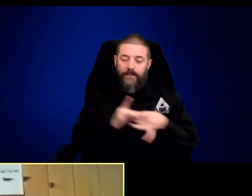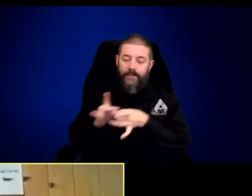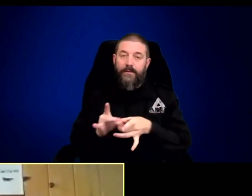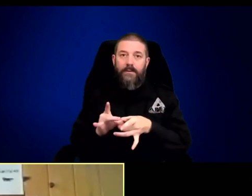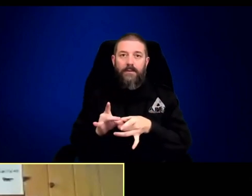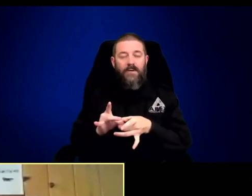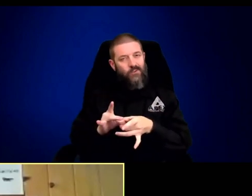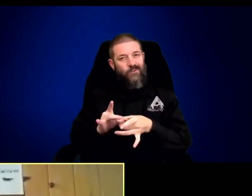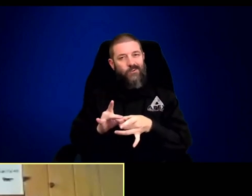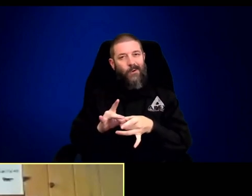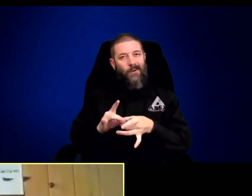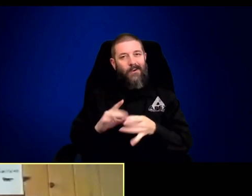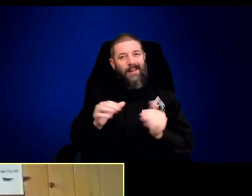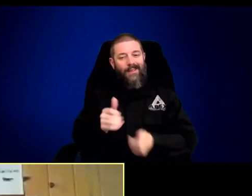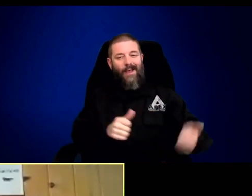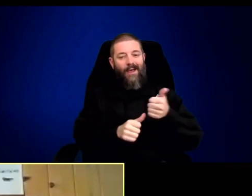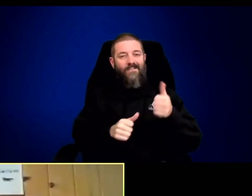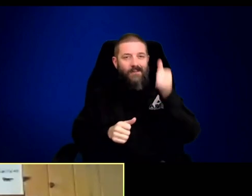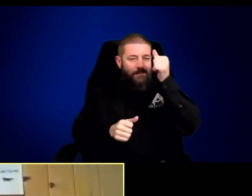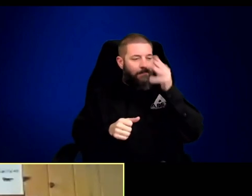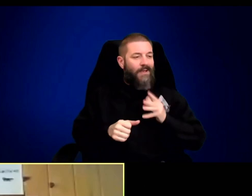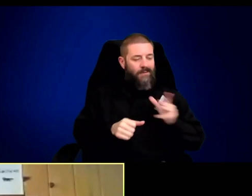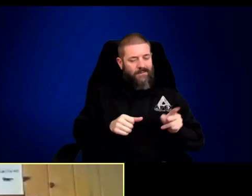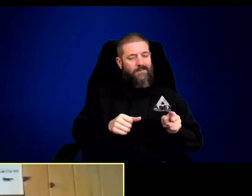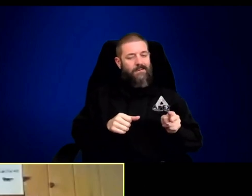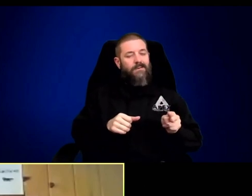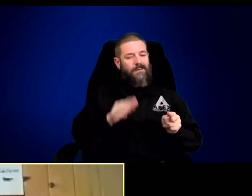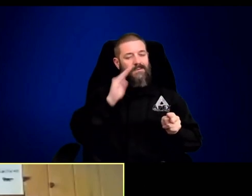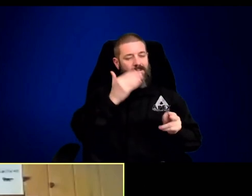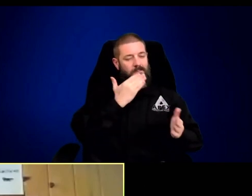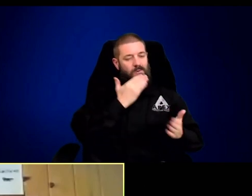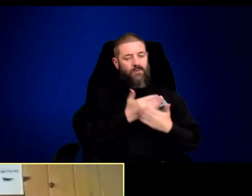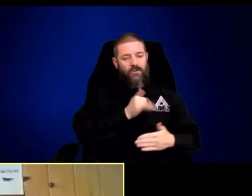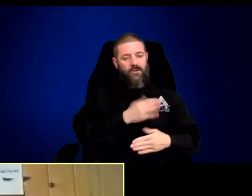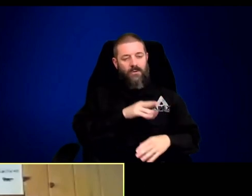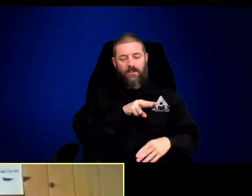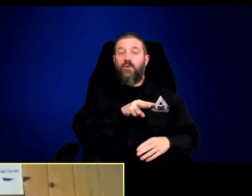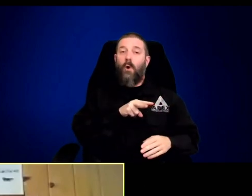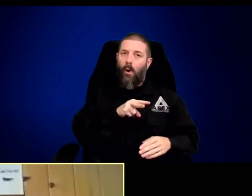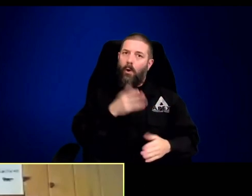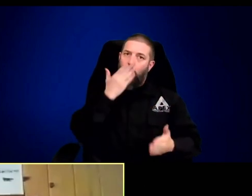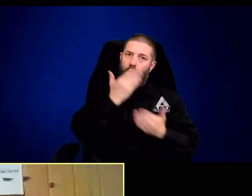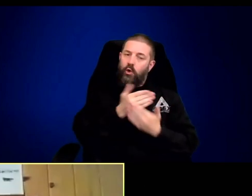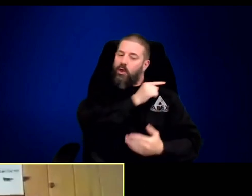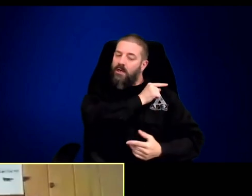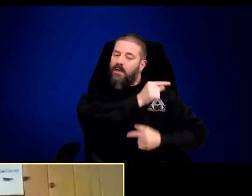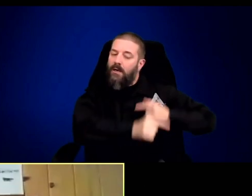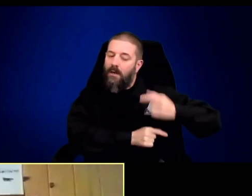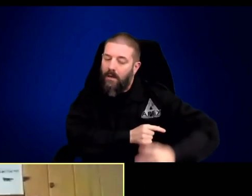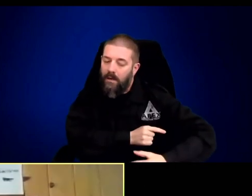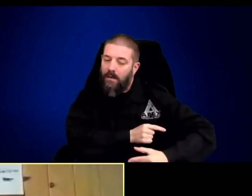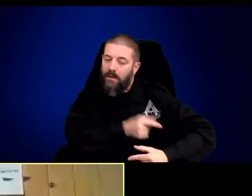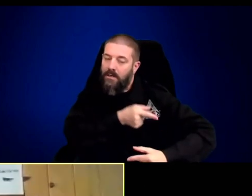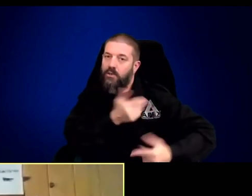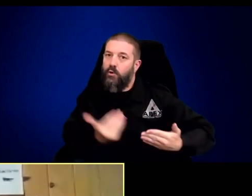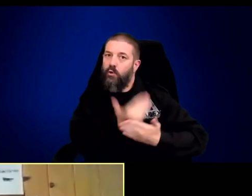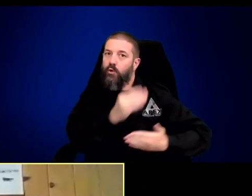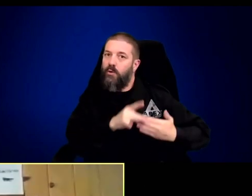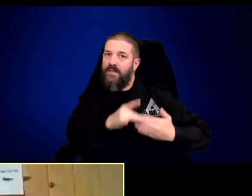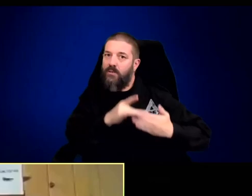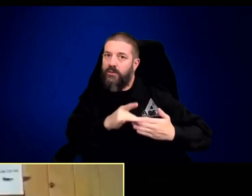one, and she seems to really be tying everyone together. There's also a new alpha